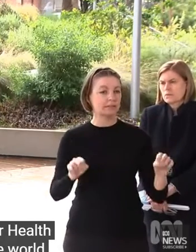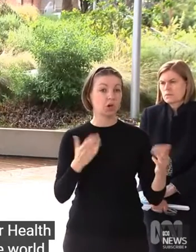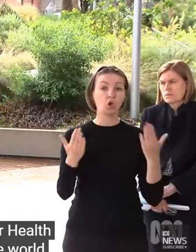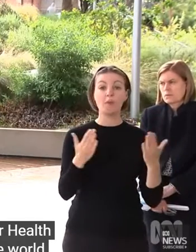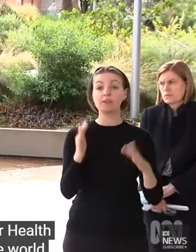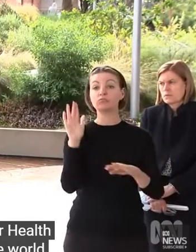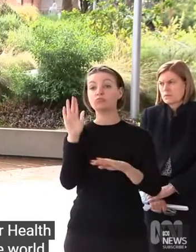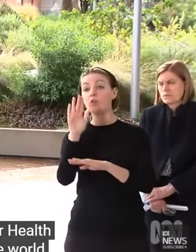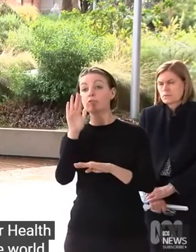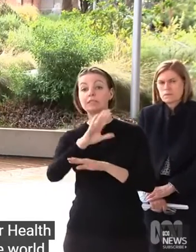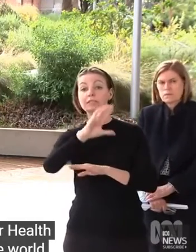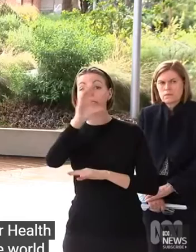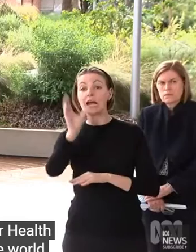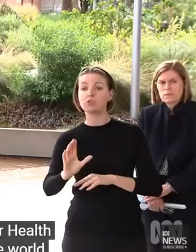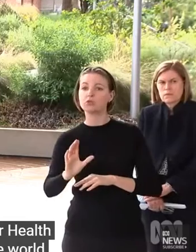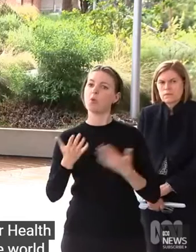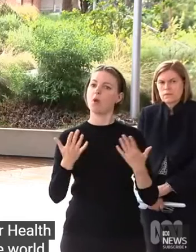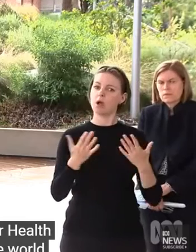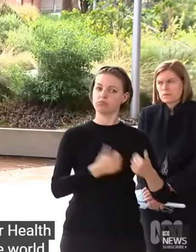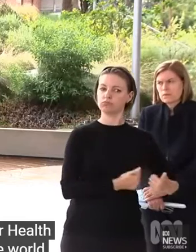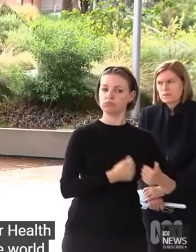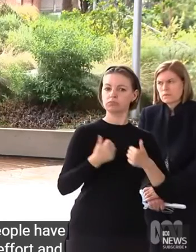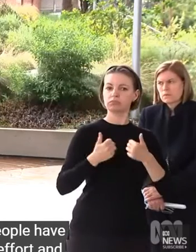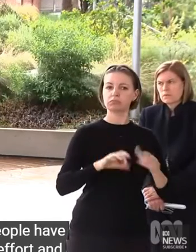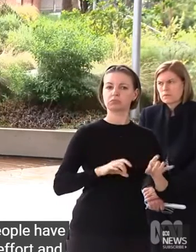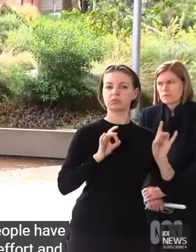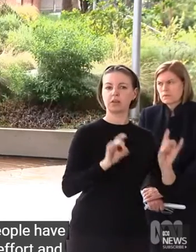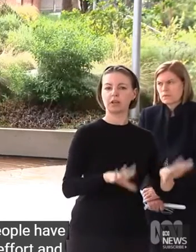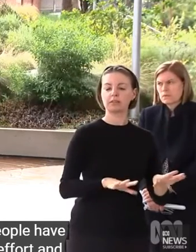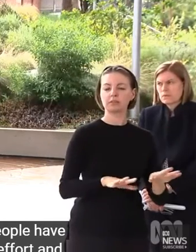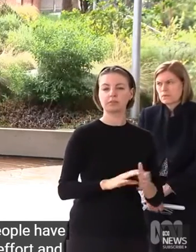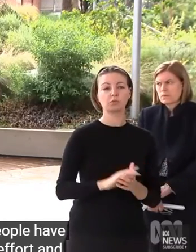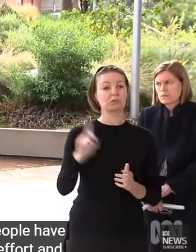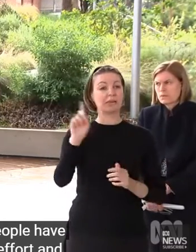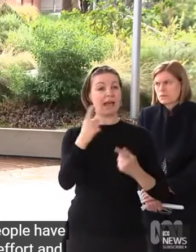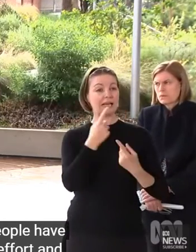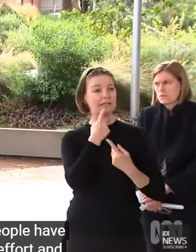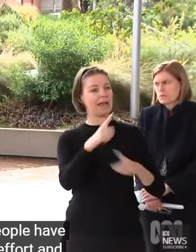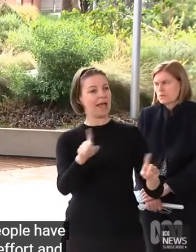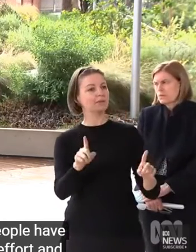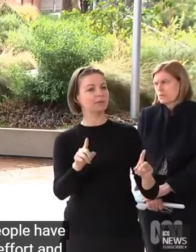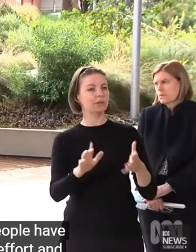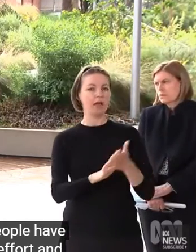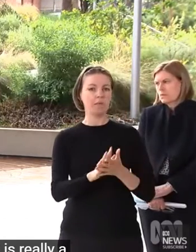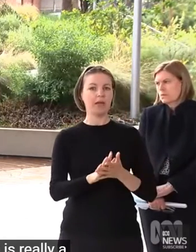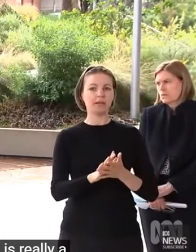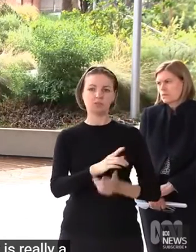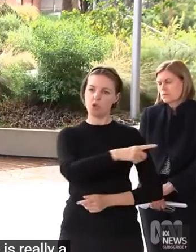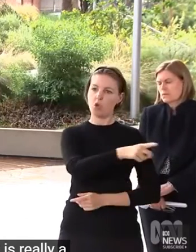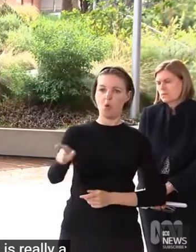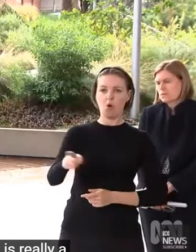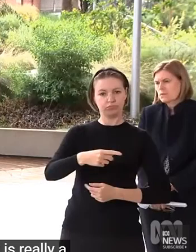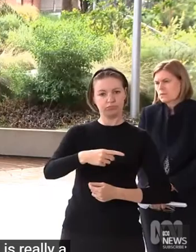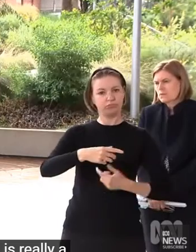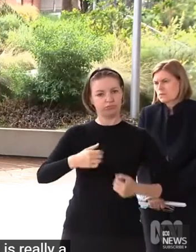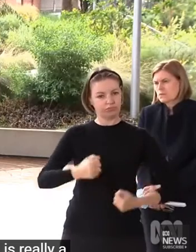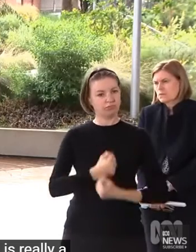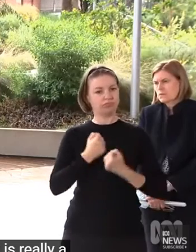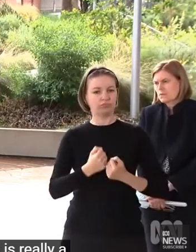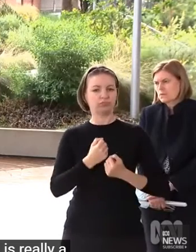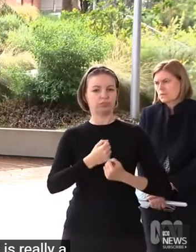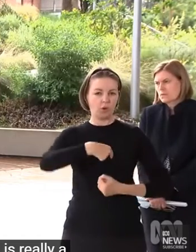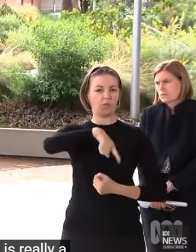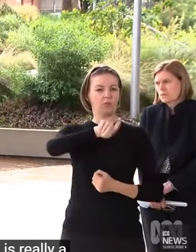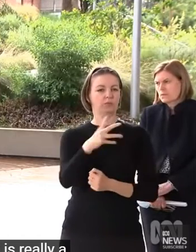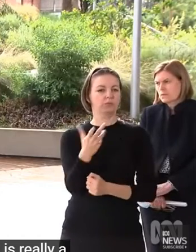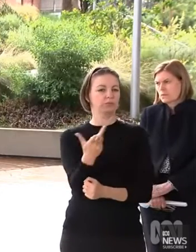have made that enormous effort. And today's announcement is really a call to arms, literally, for people to go out and get that booster